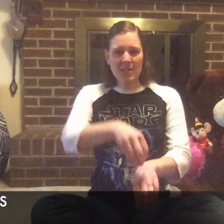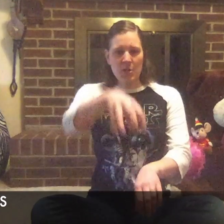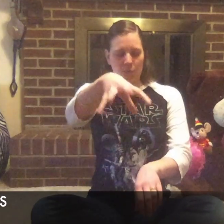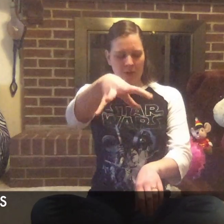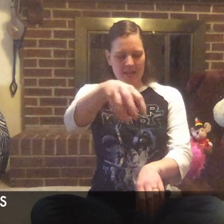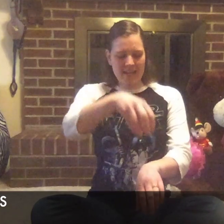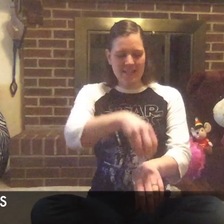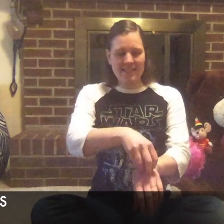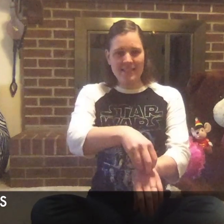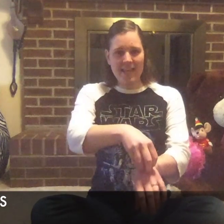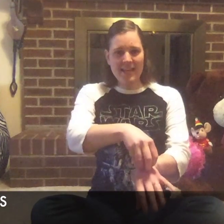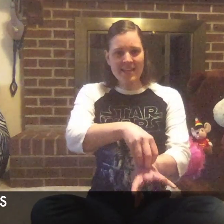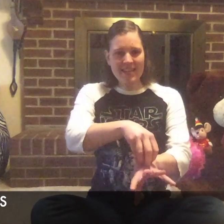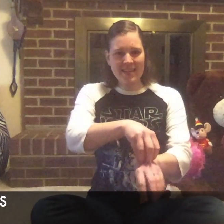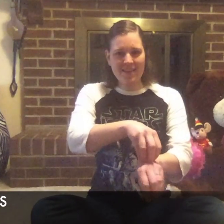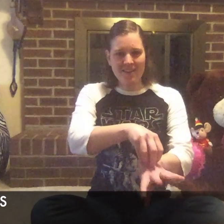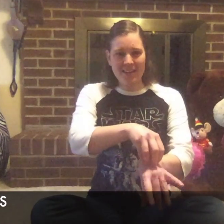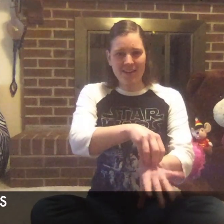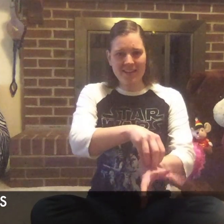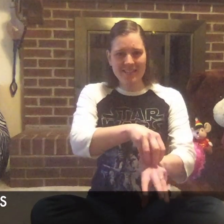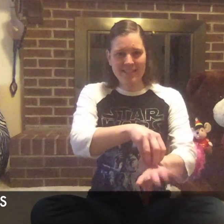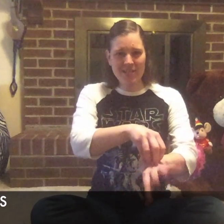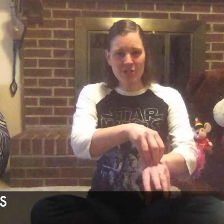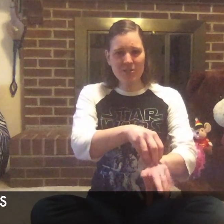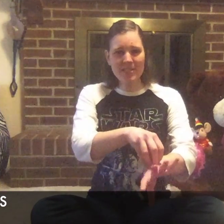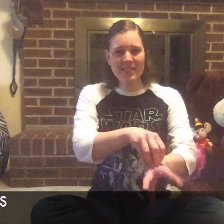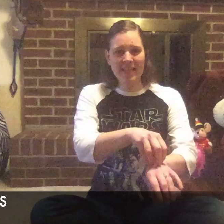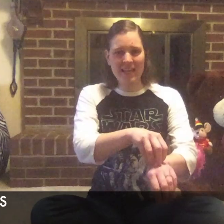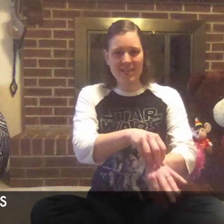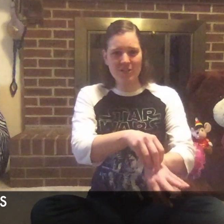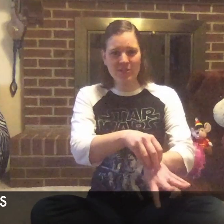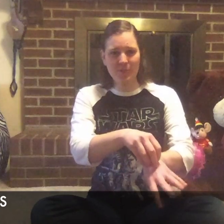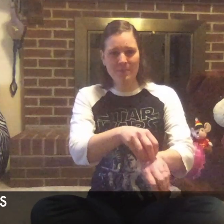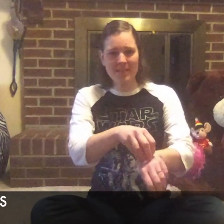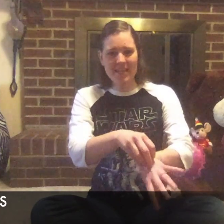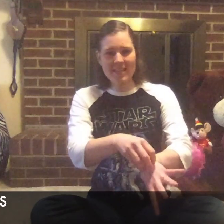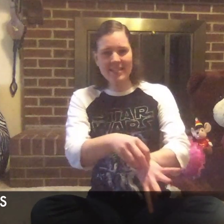One hand is his head, the other hand are his tentacles, and he just swims like this.